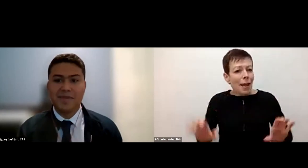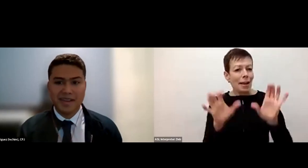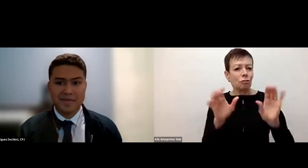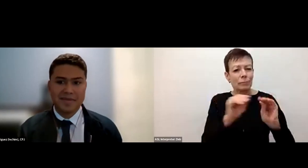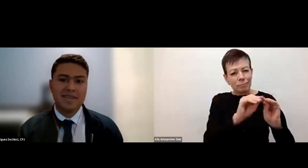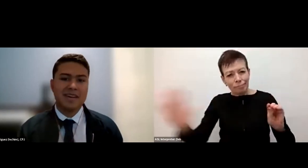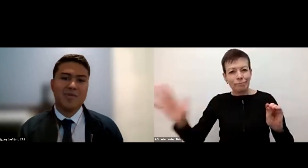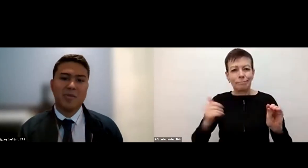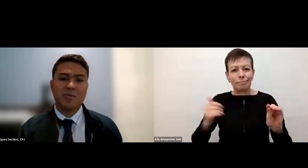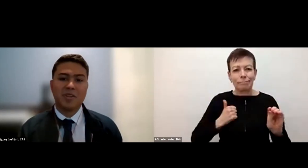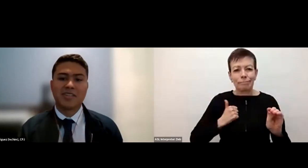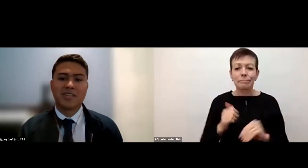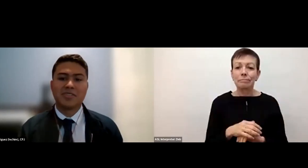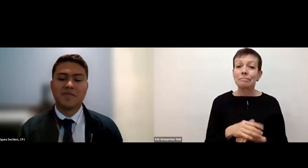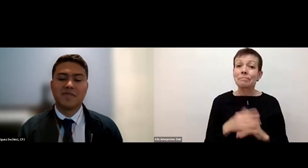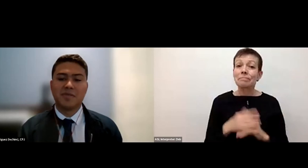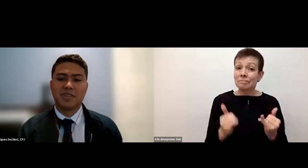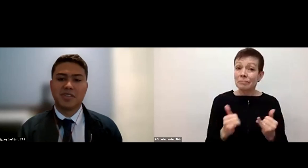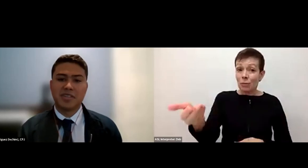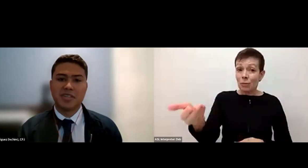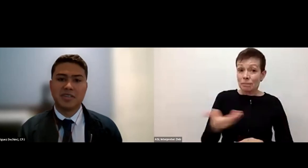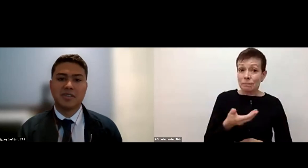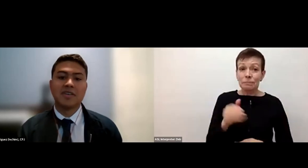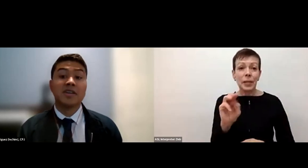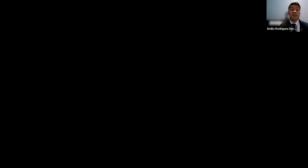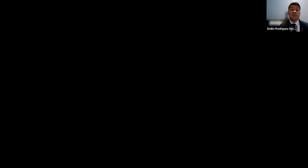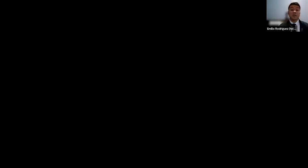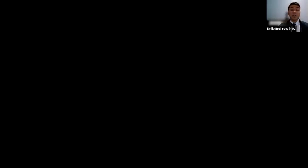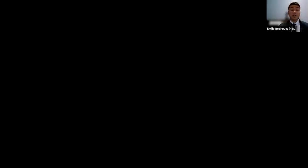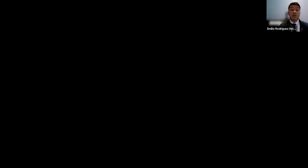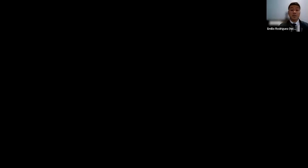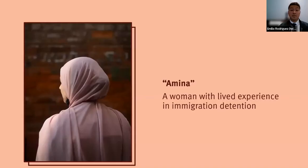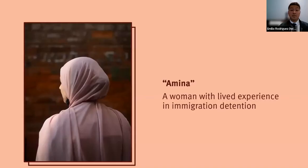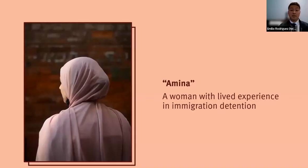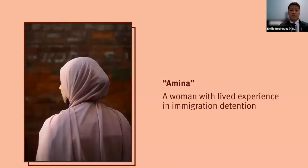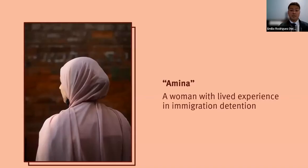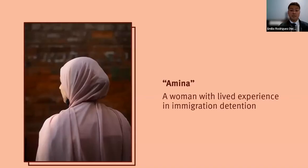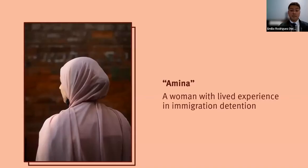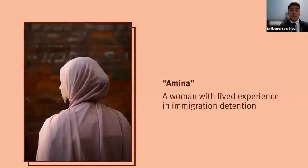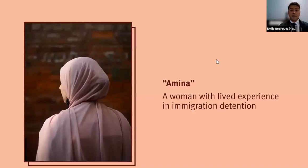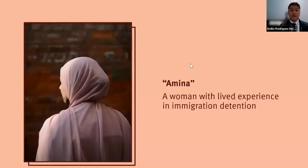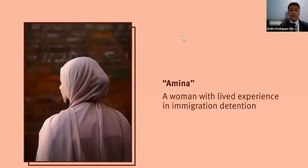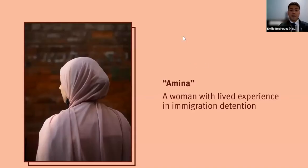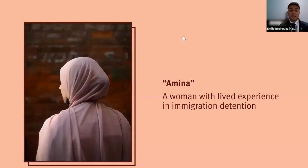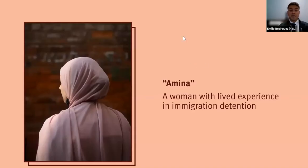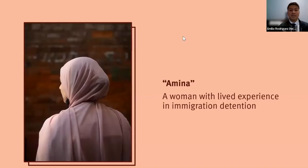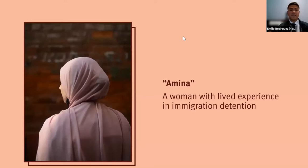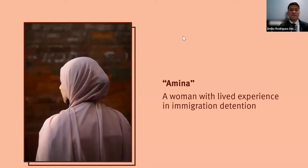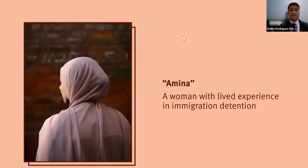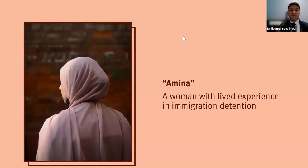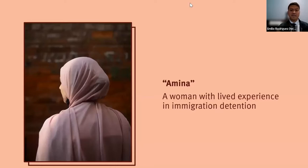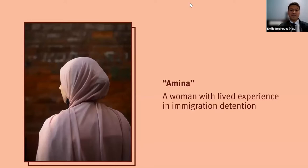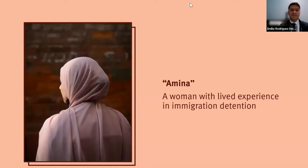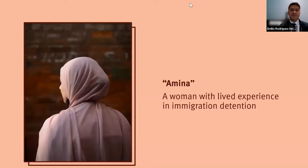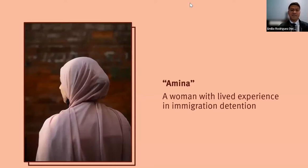Amina, a woman with lived experience of immigration detention. She will not appear in camera. Amina, we sincerely thank you for being